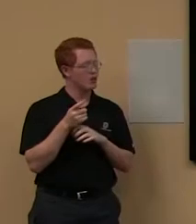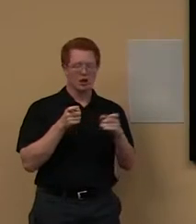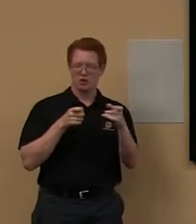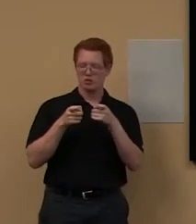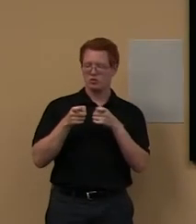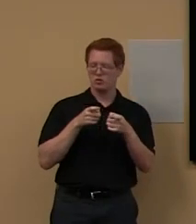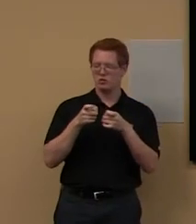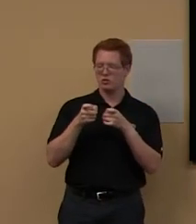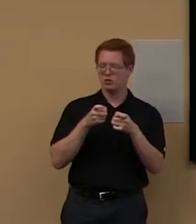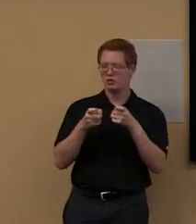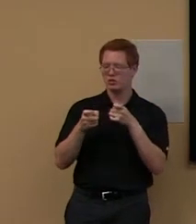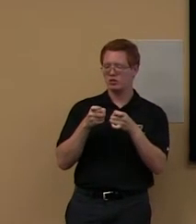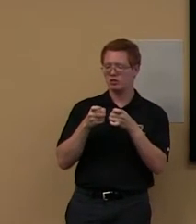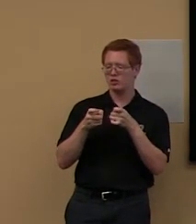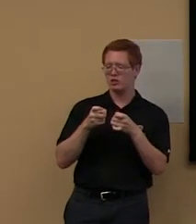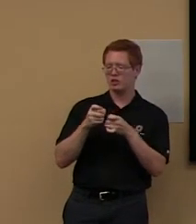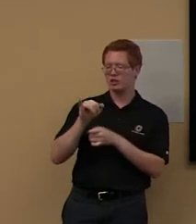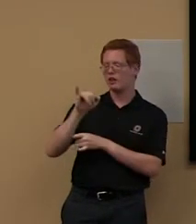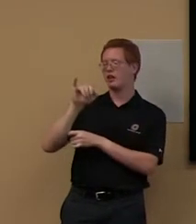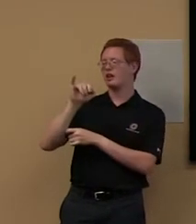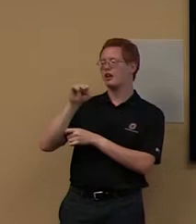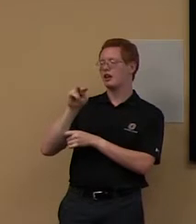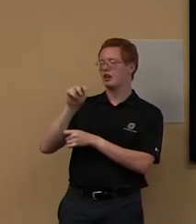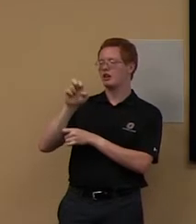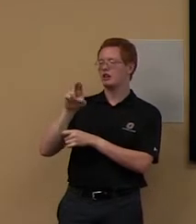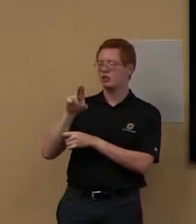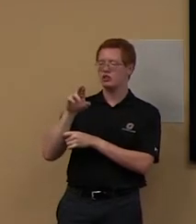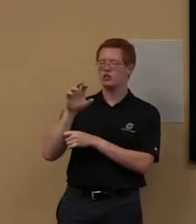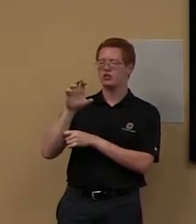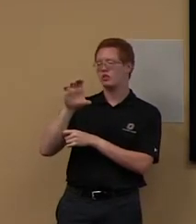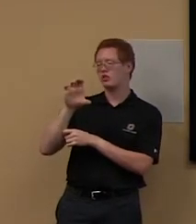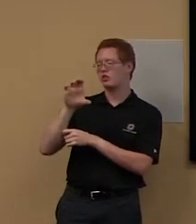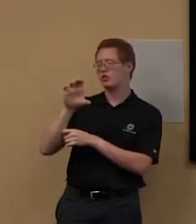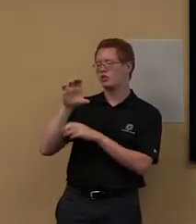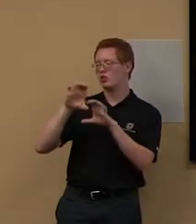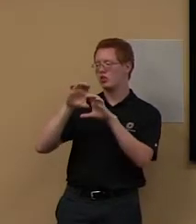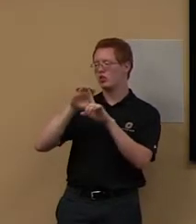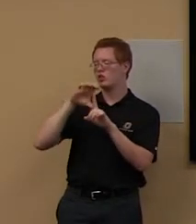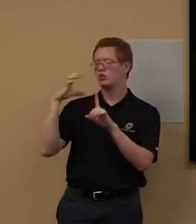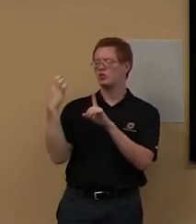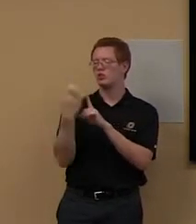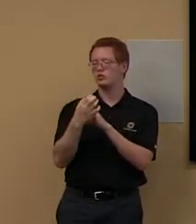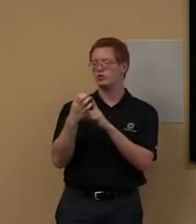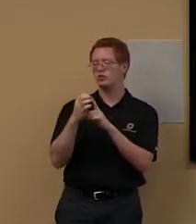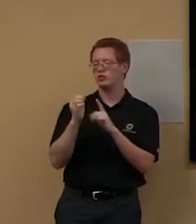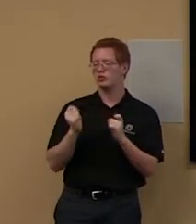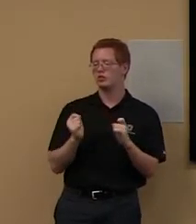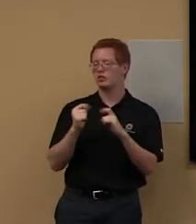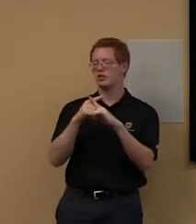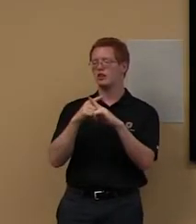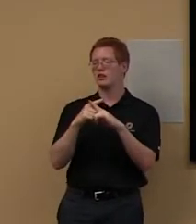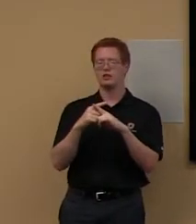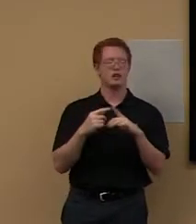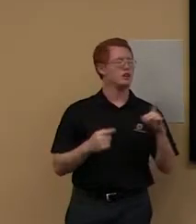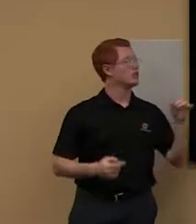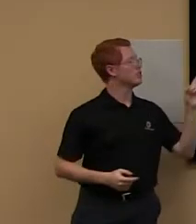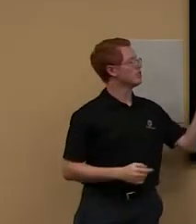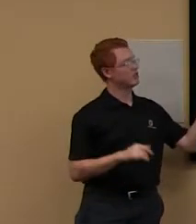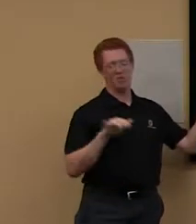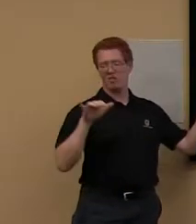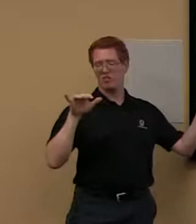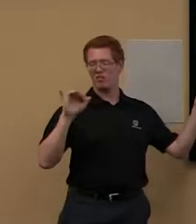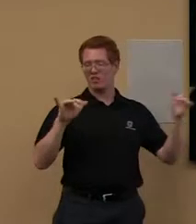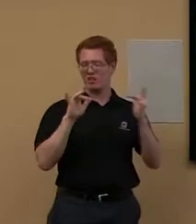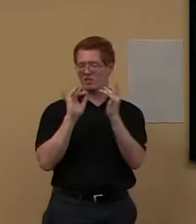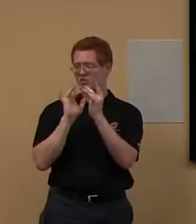conflict effectively. Um, this you could see is, um, is an online book. Um,